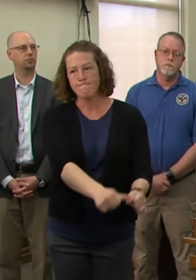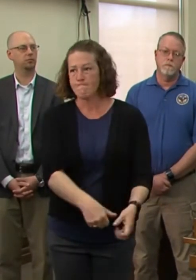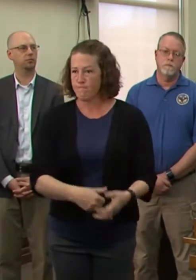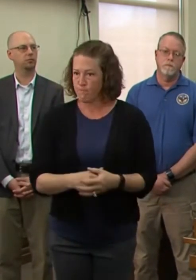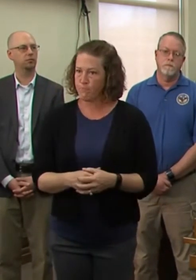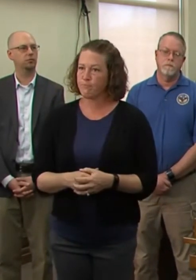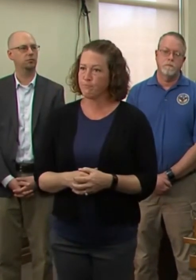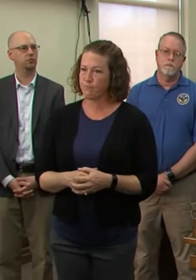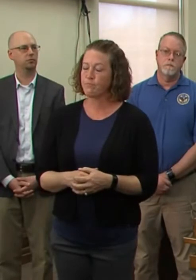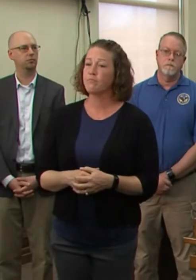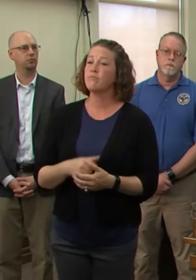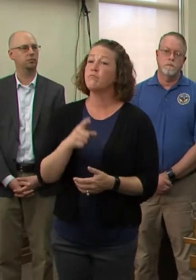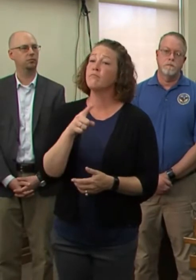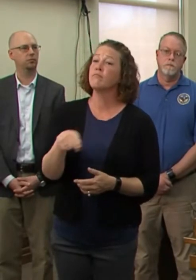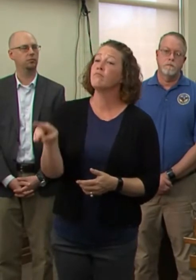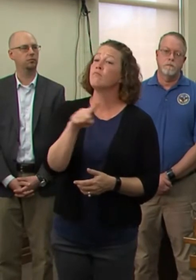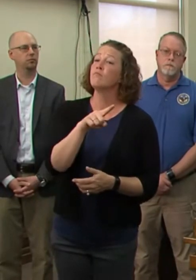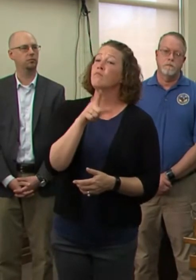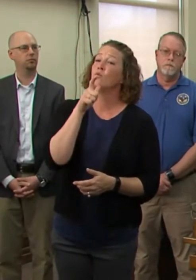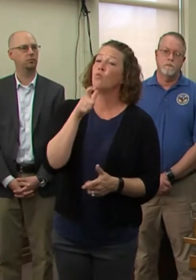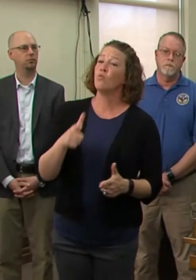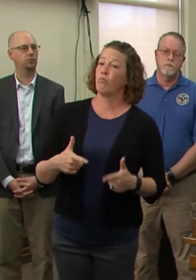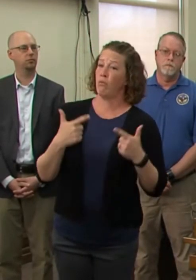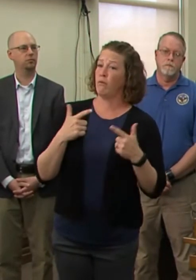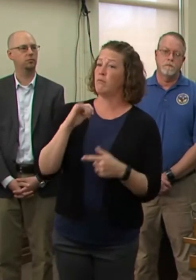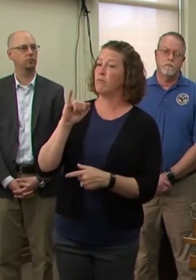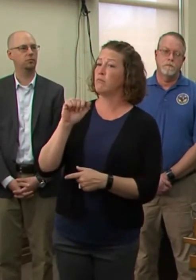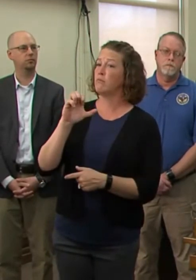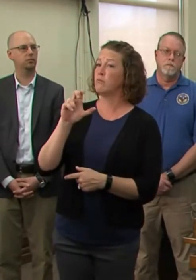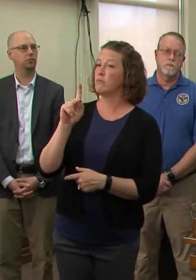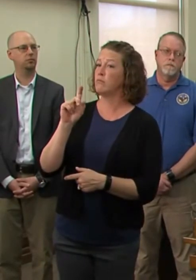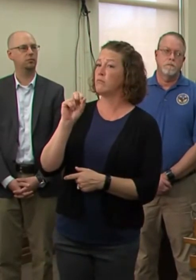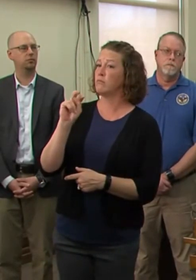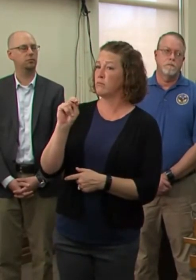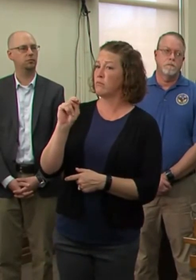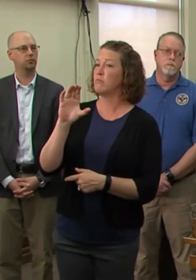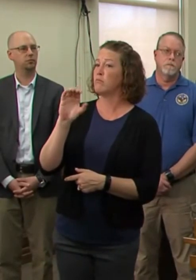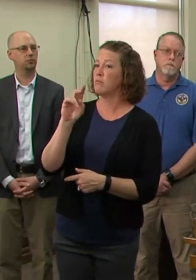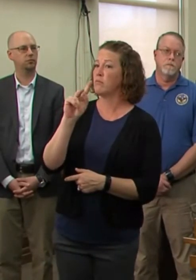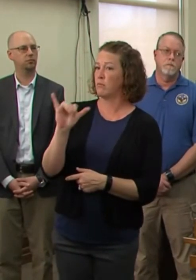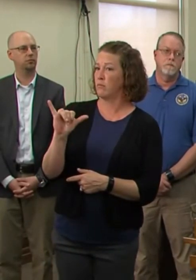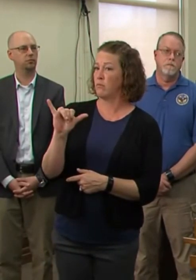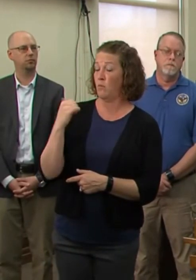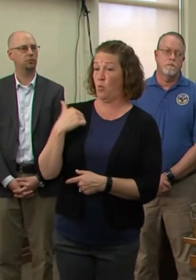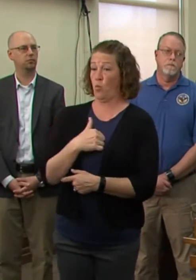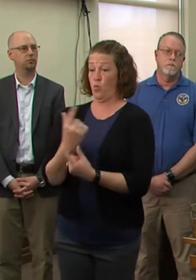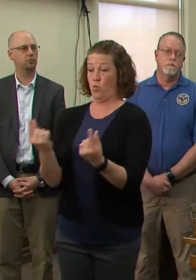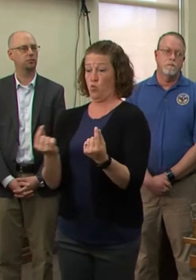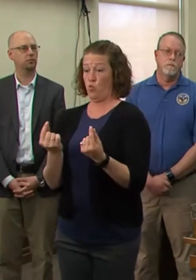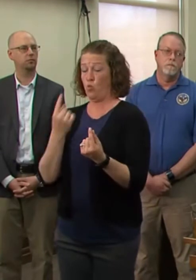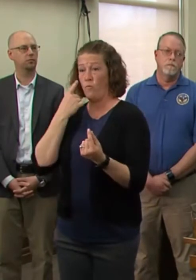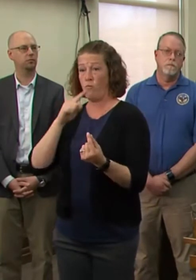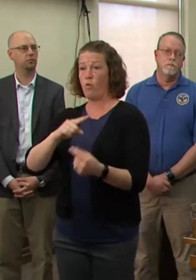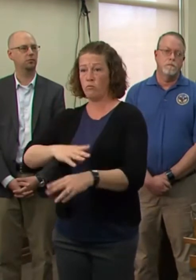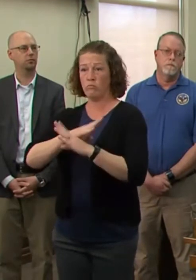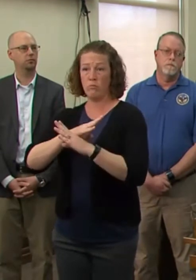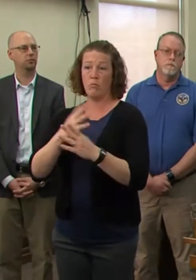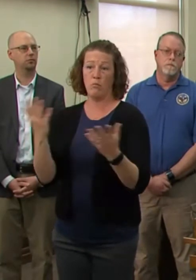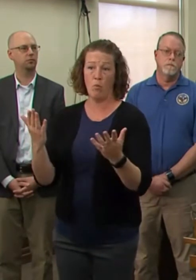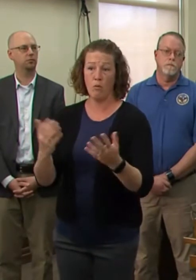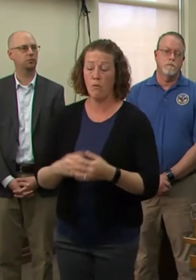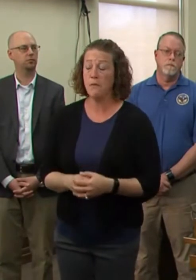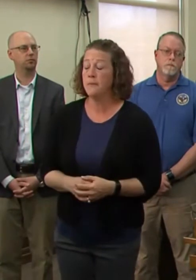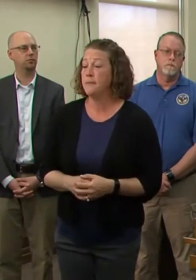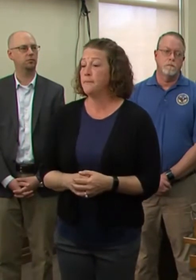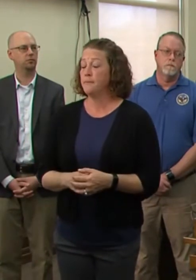address those folks living in Jackson County specifically and to let you know what we're doing to try to protect you. The board has been